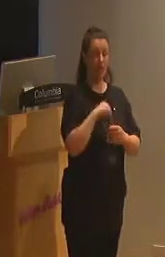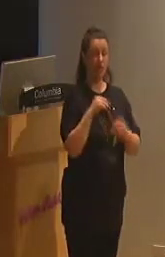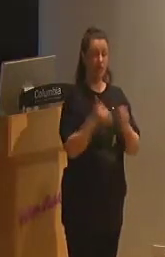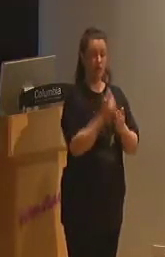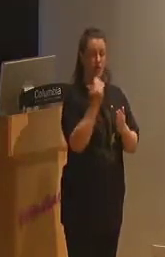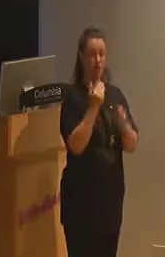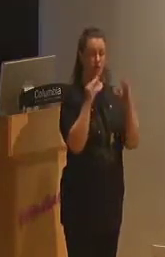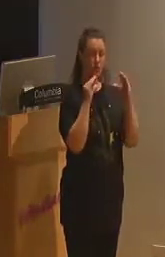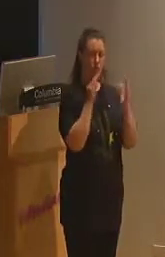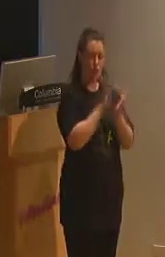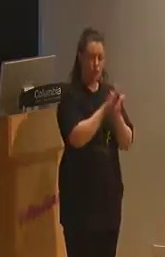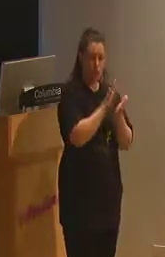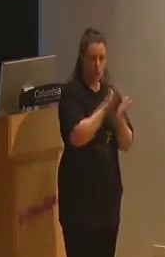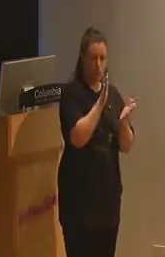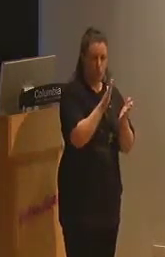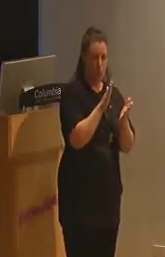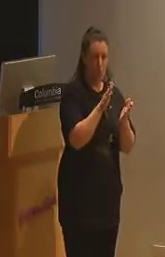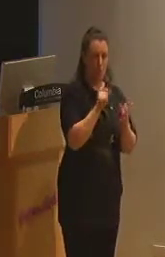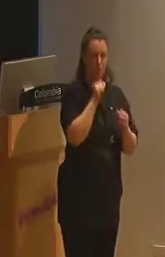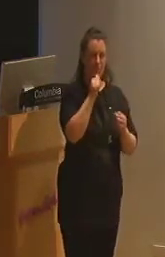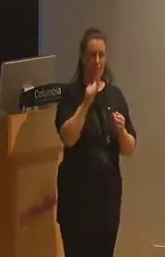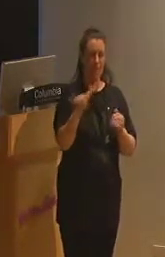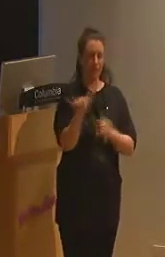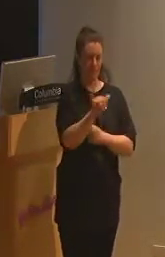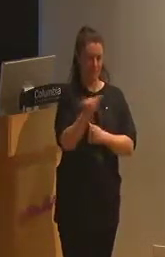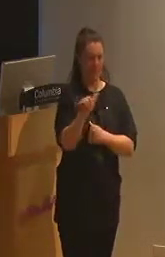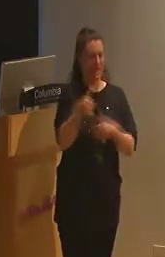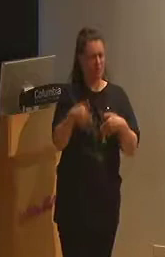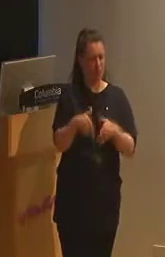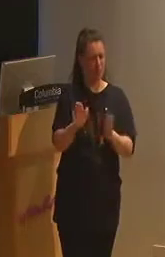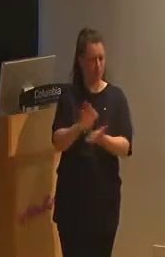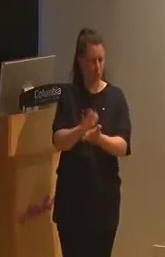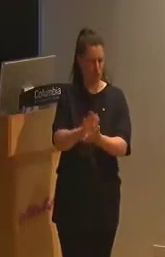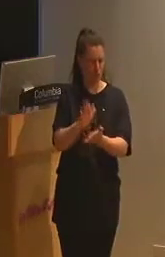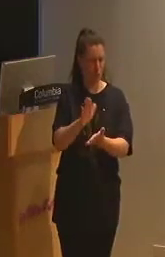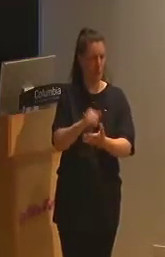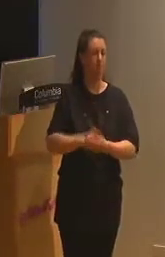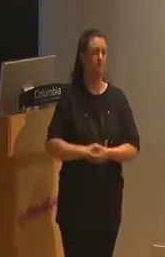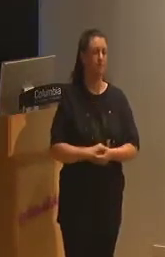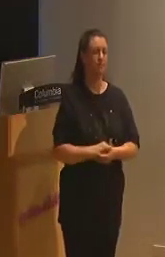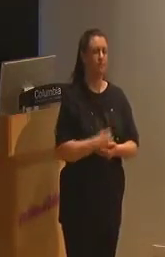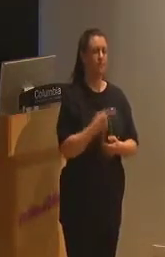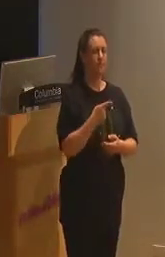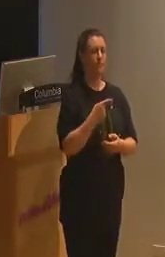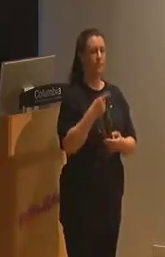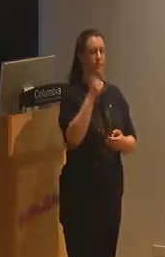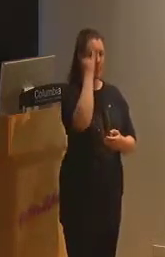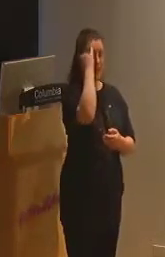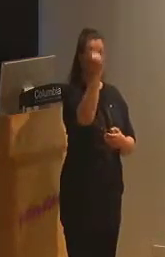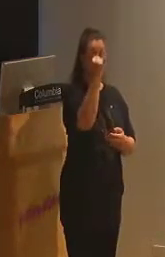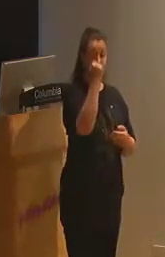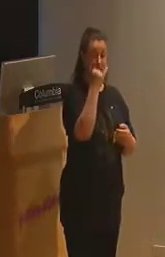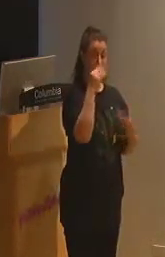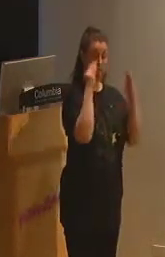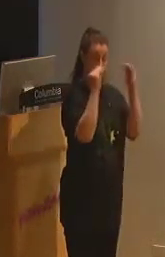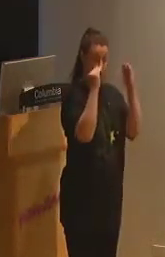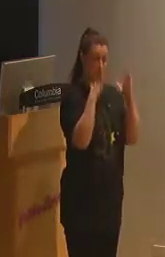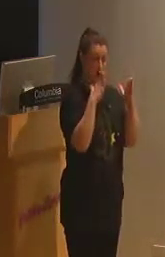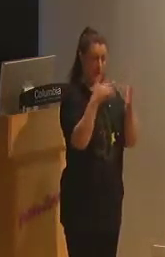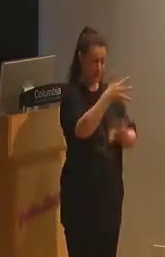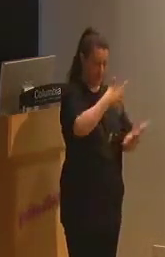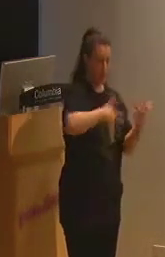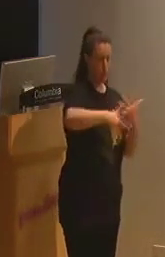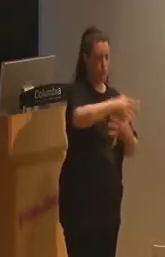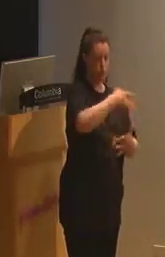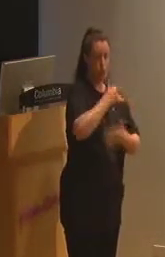confines of the neoliberal educational structures, and one that is grounded on the notion that learning is a social process that should adapt to the